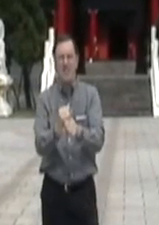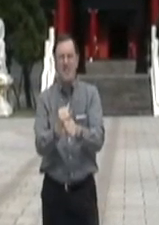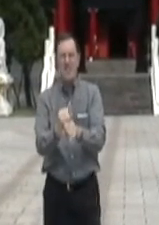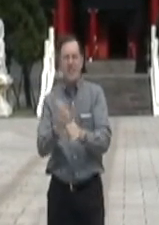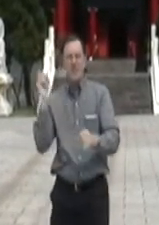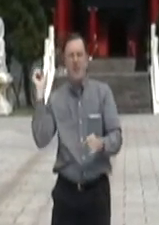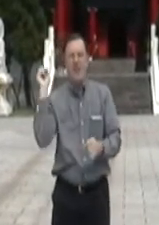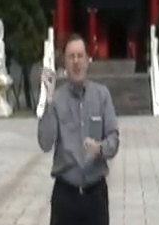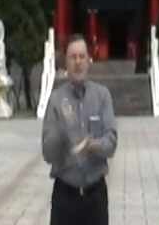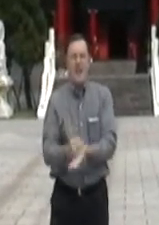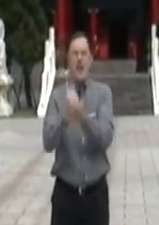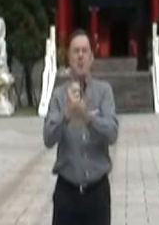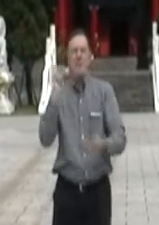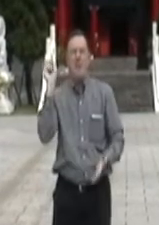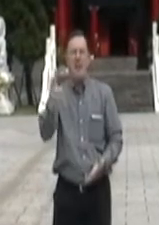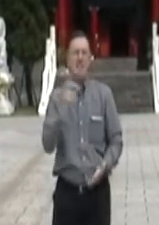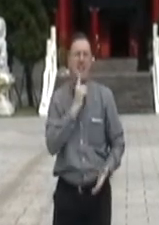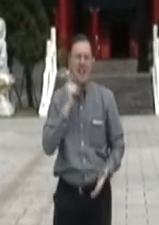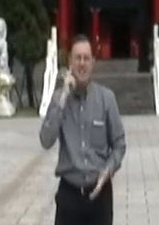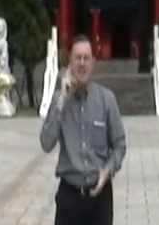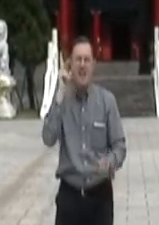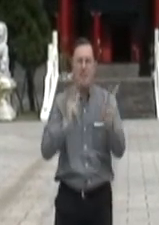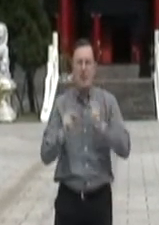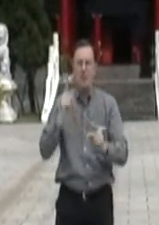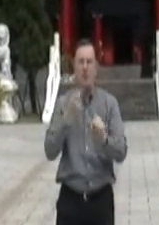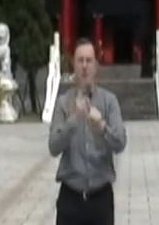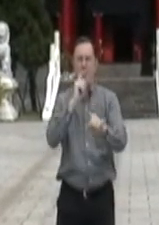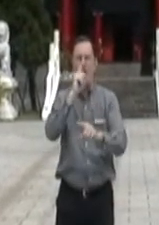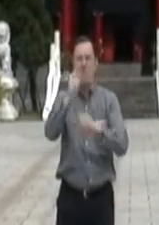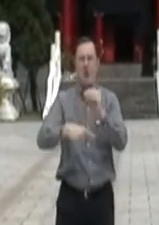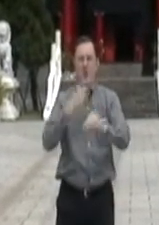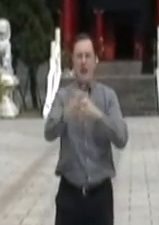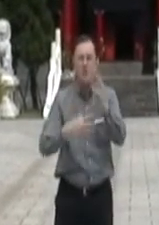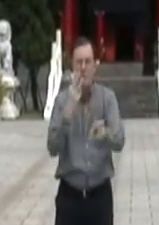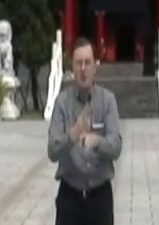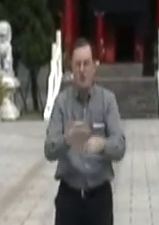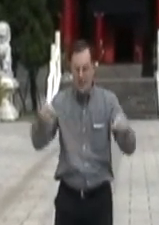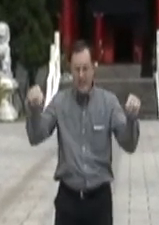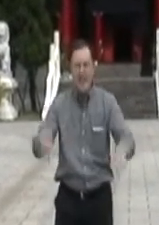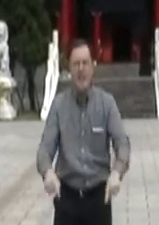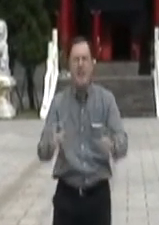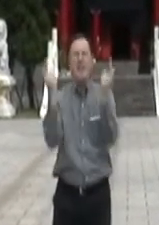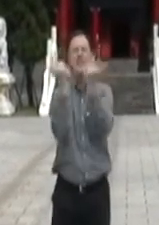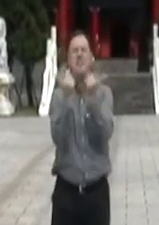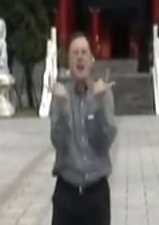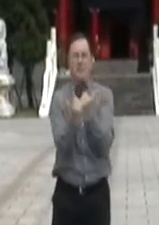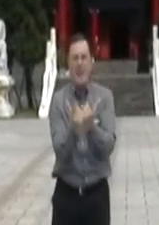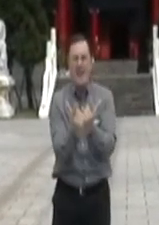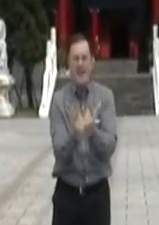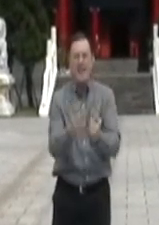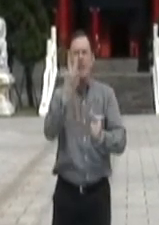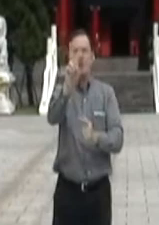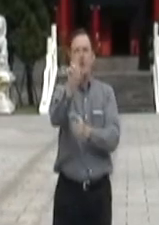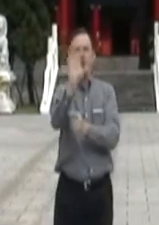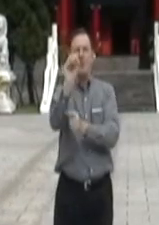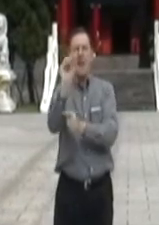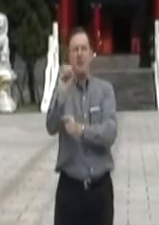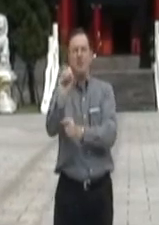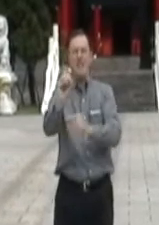to help evangelize Deaf people from around the world here in Taipei 2009.